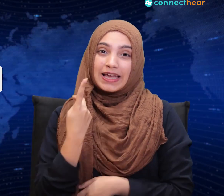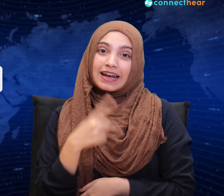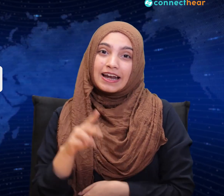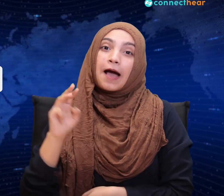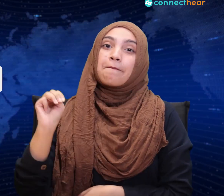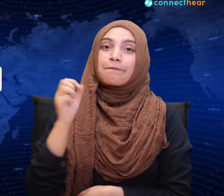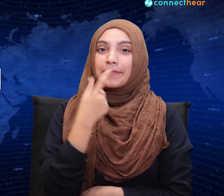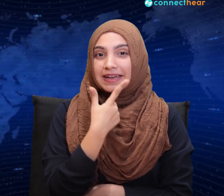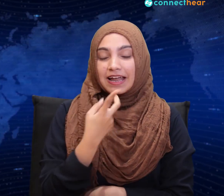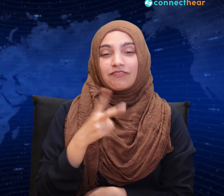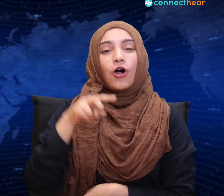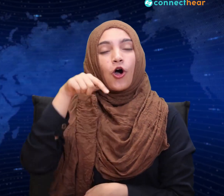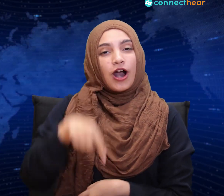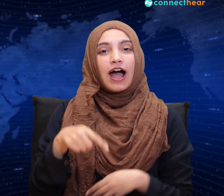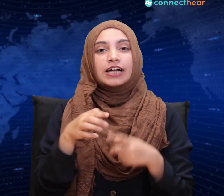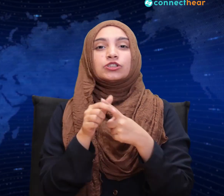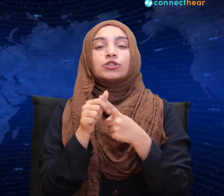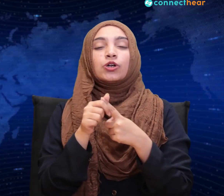and these are today's top news.